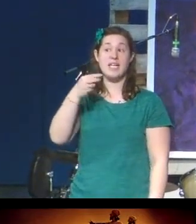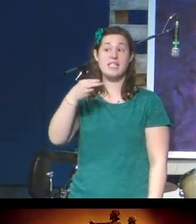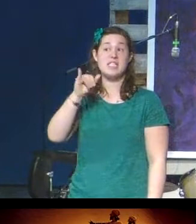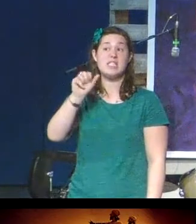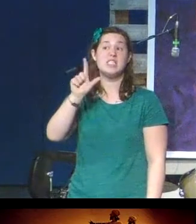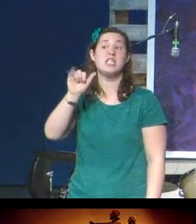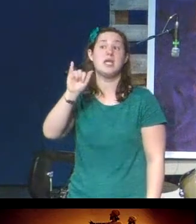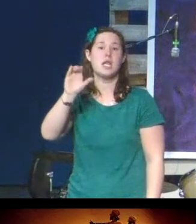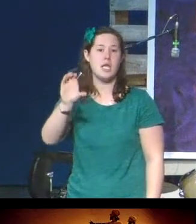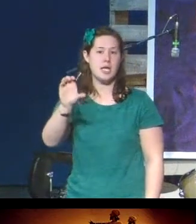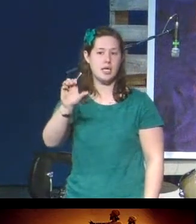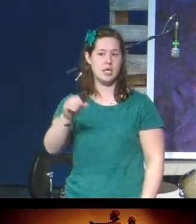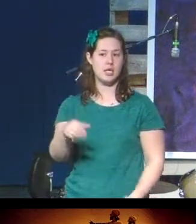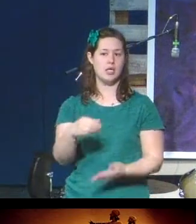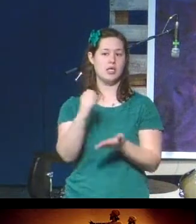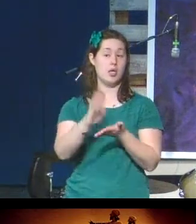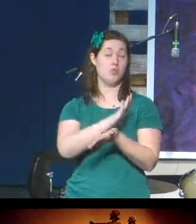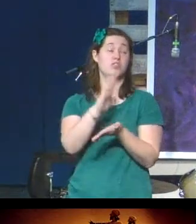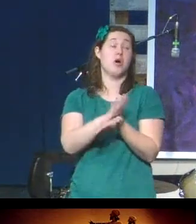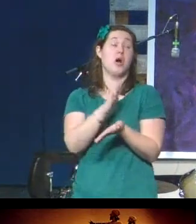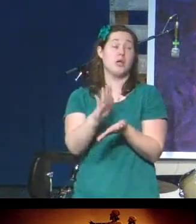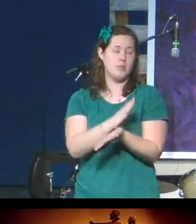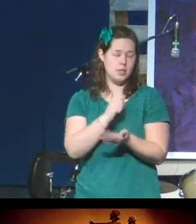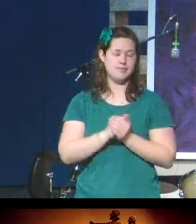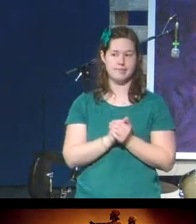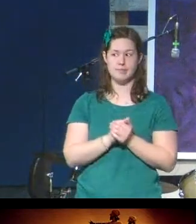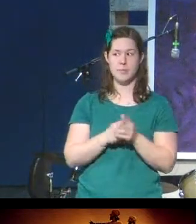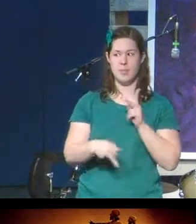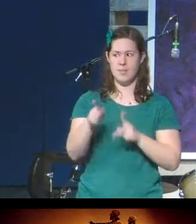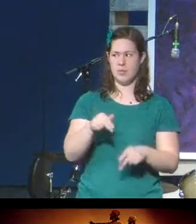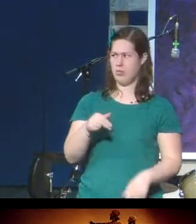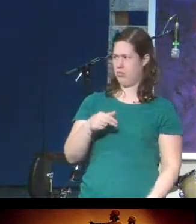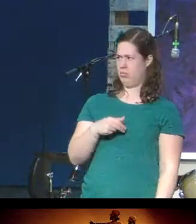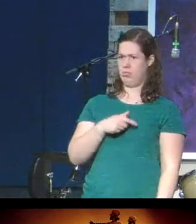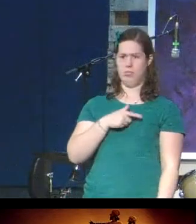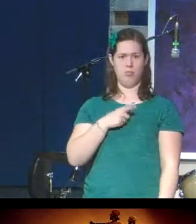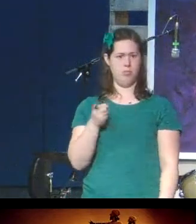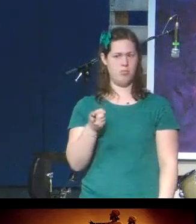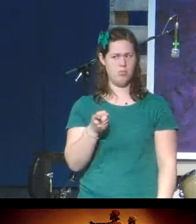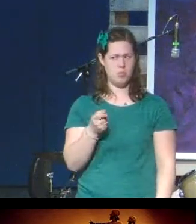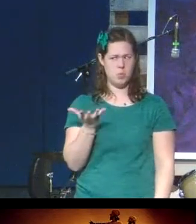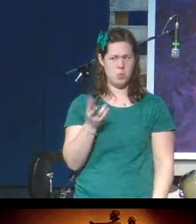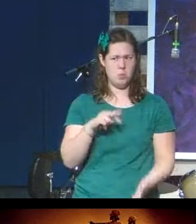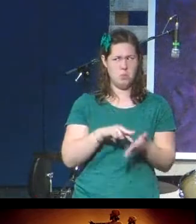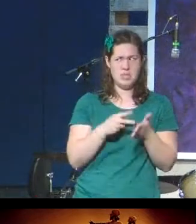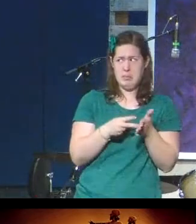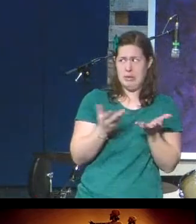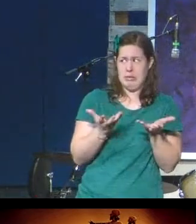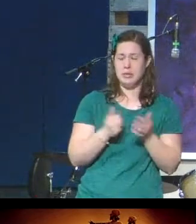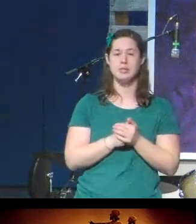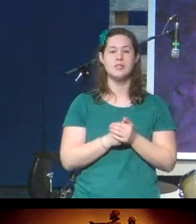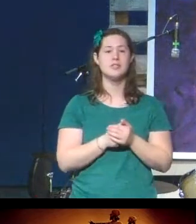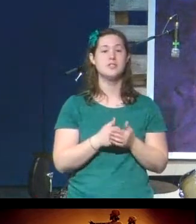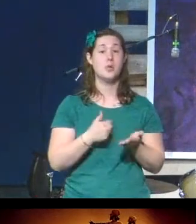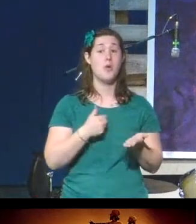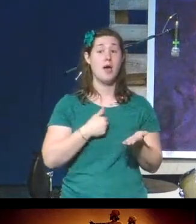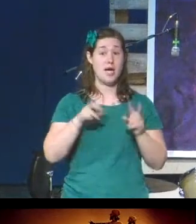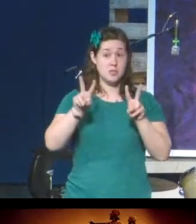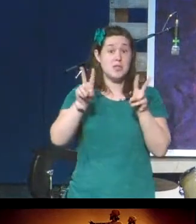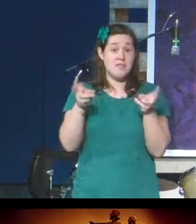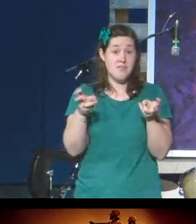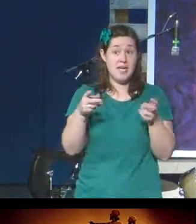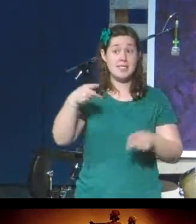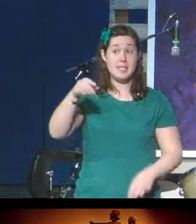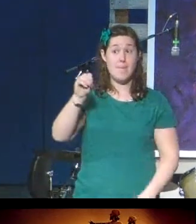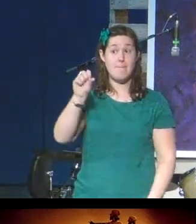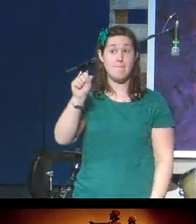thinking, what are they talking about? Post-exilic document is a phrase that I used a lot in seminary when I didn't know a better answer, and it's really